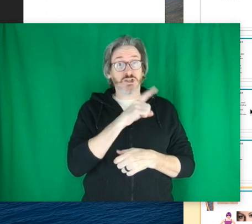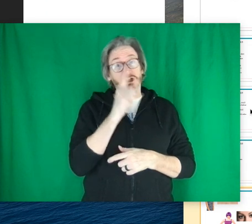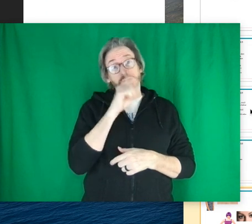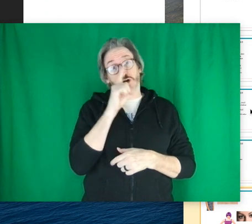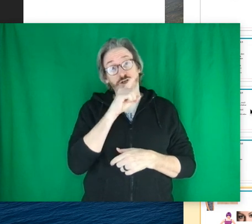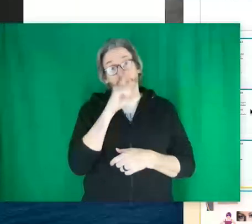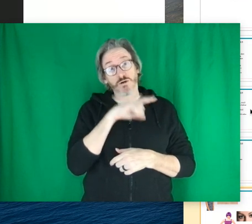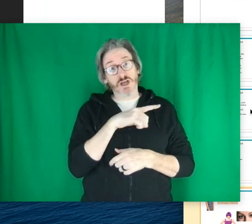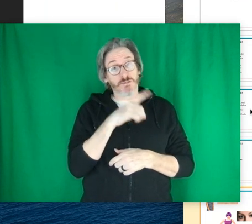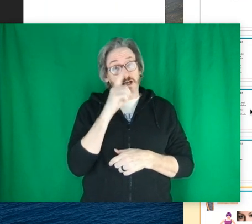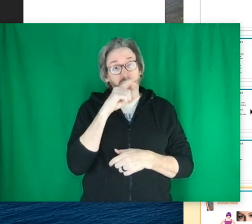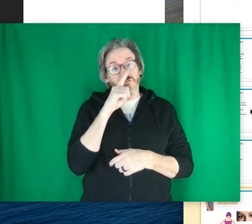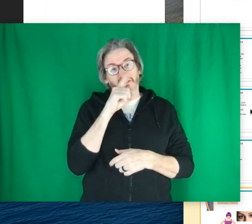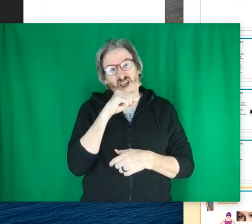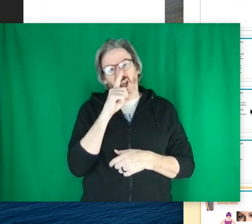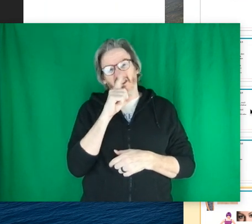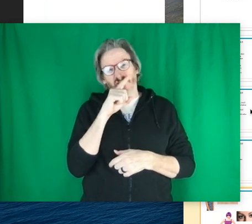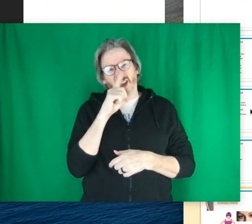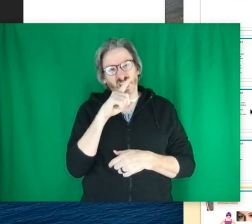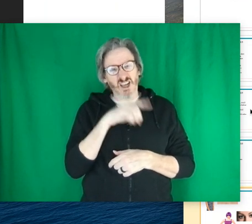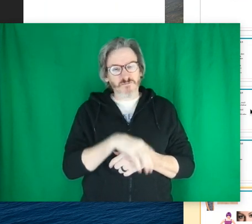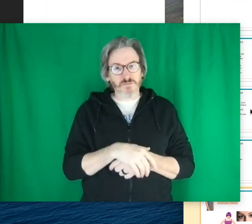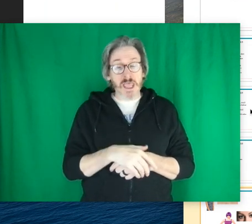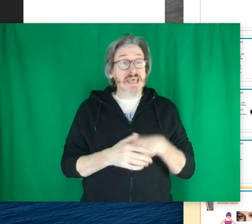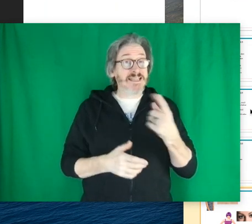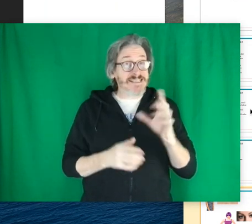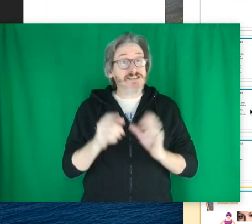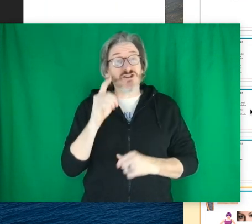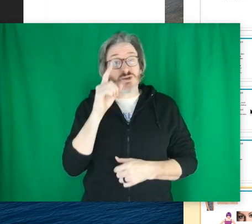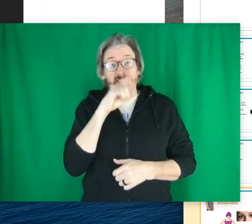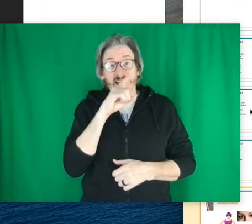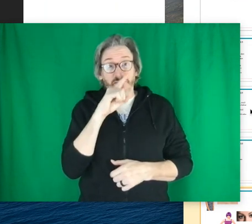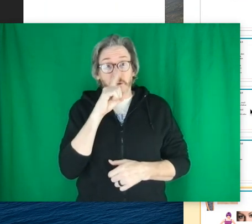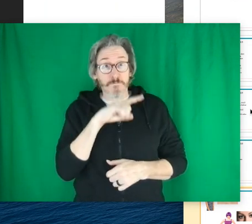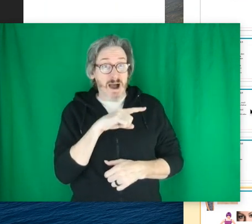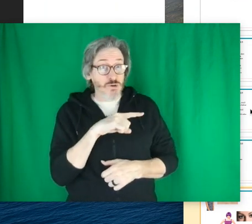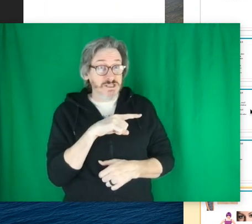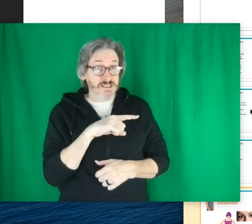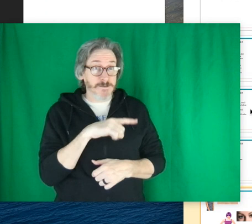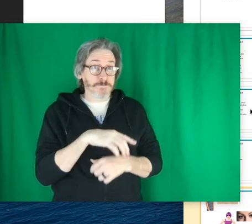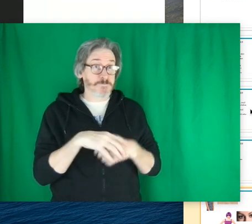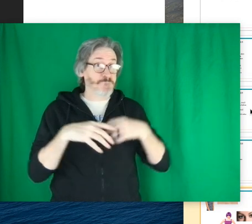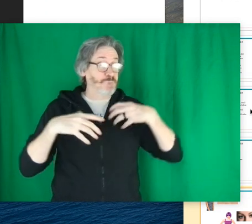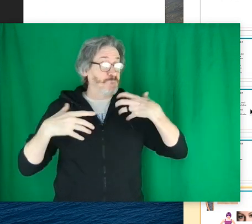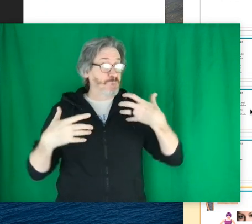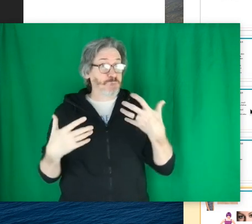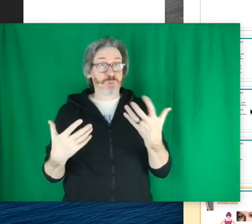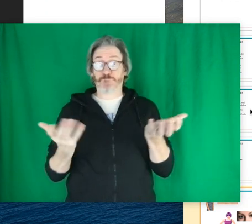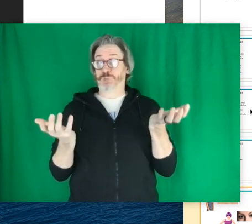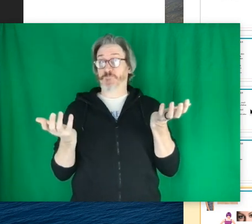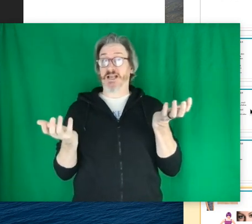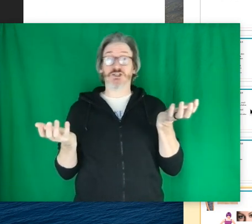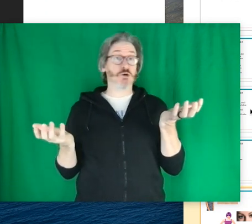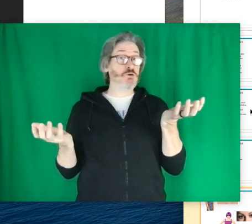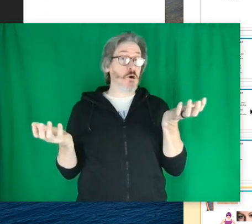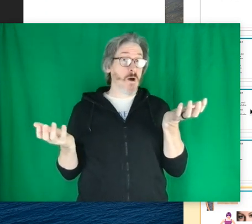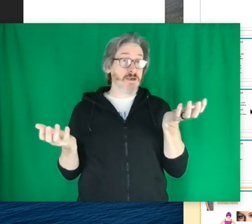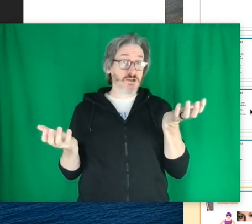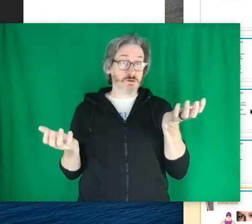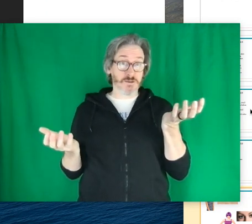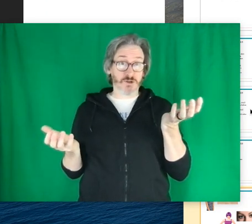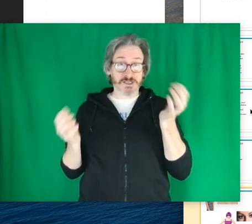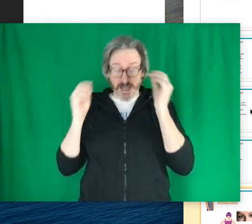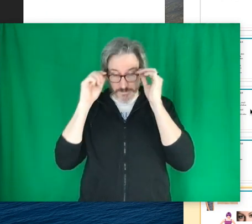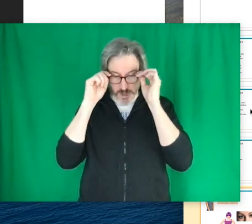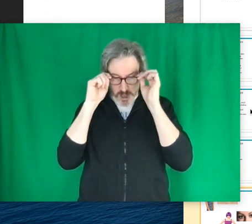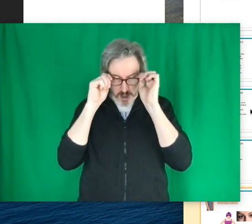So you just brush your nose a couple times. Fake. This is also the sign for mouse. I don't know why